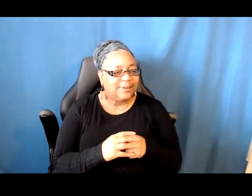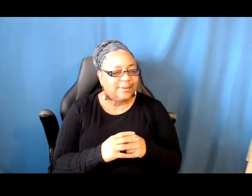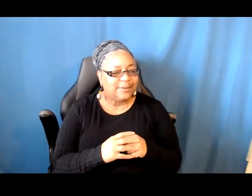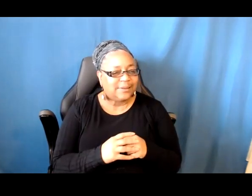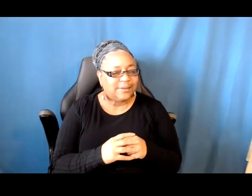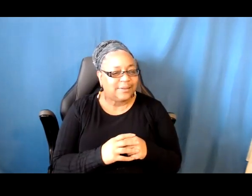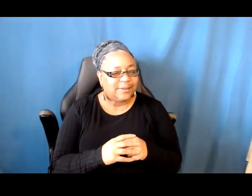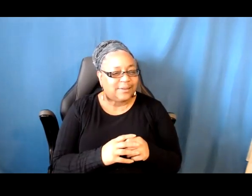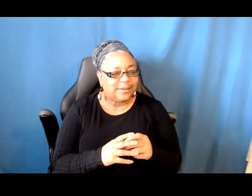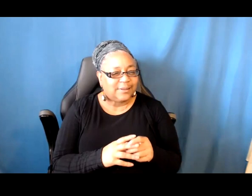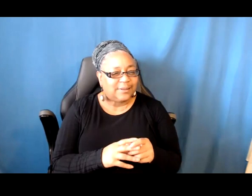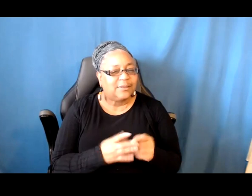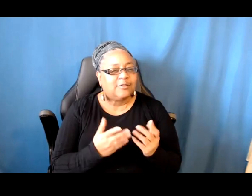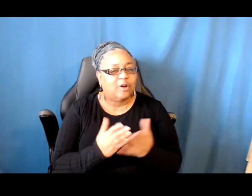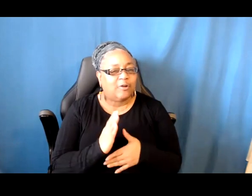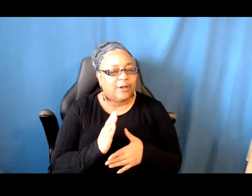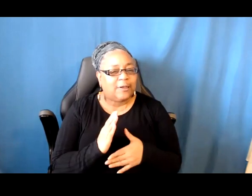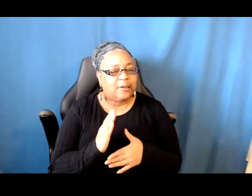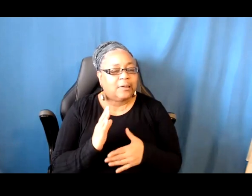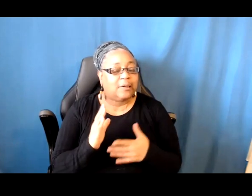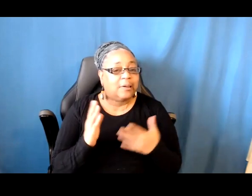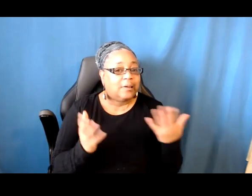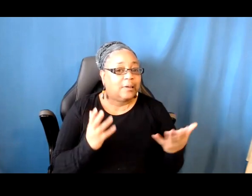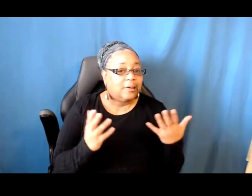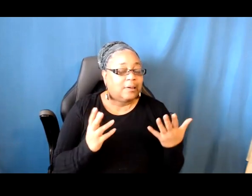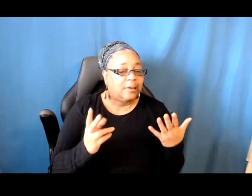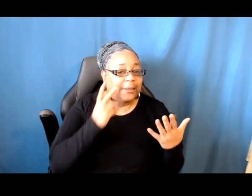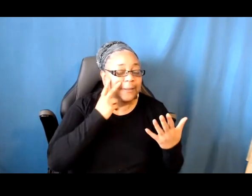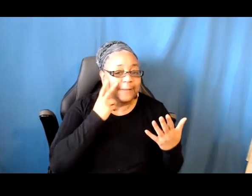All right. Let's see.